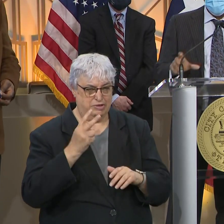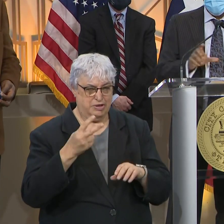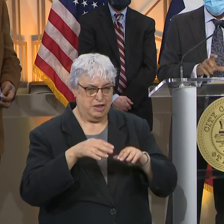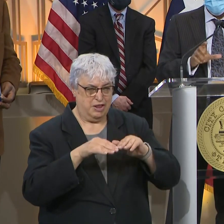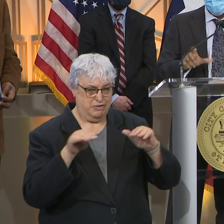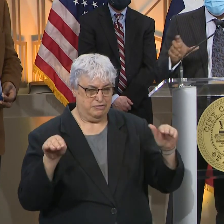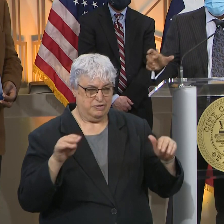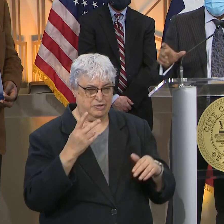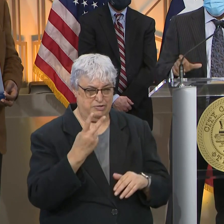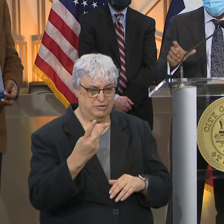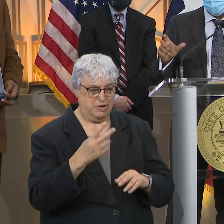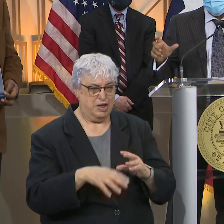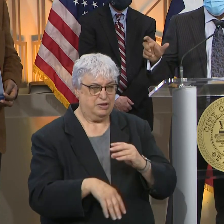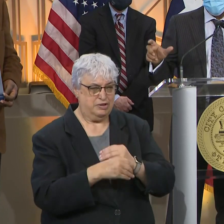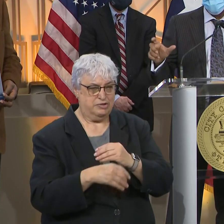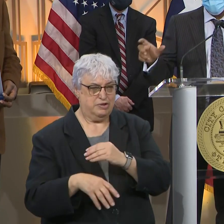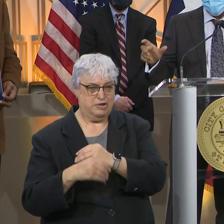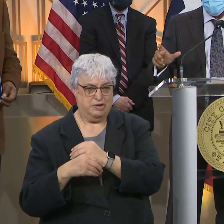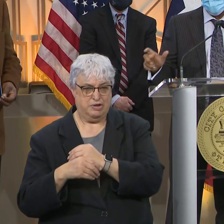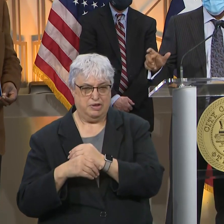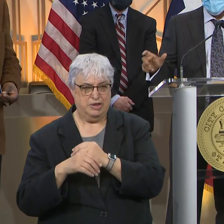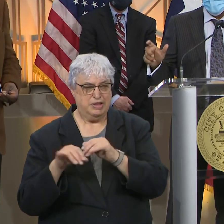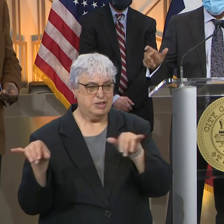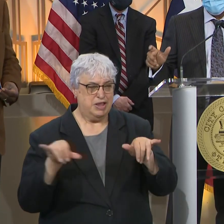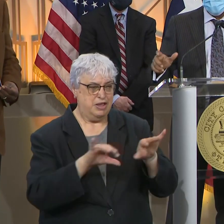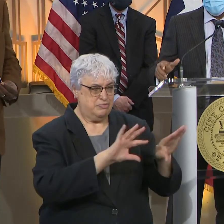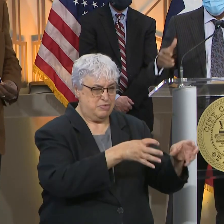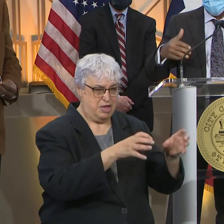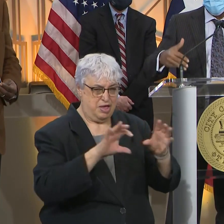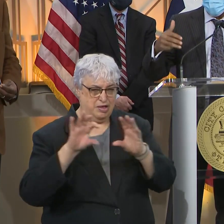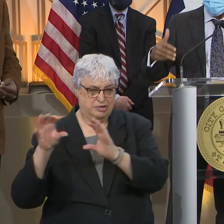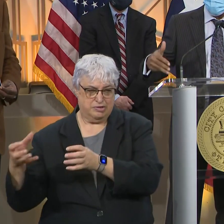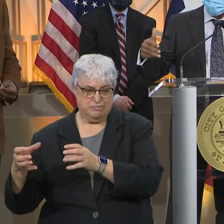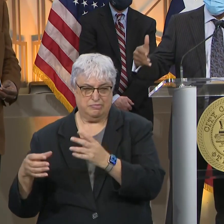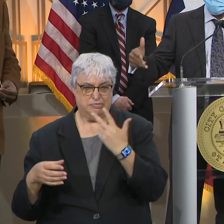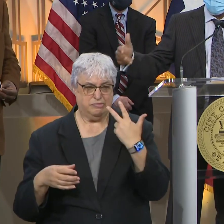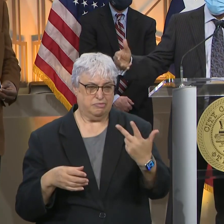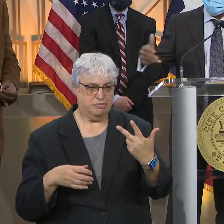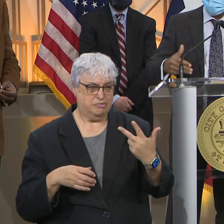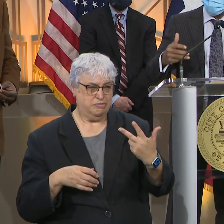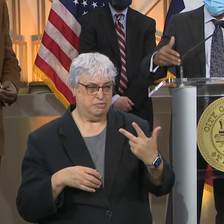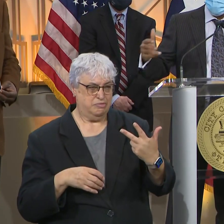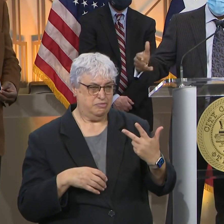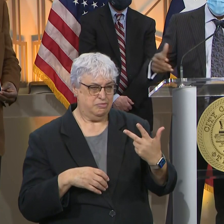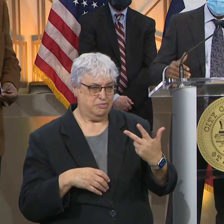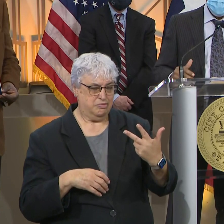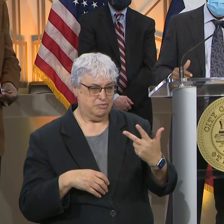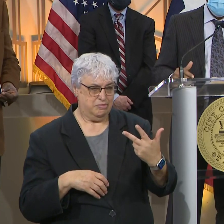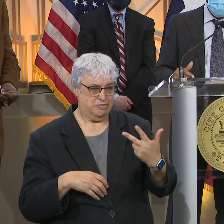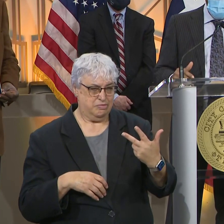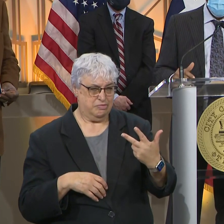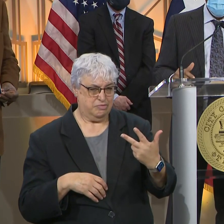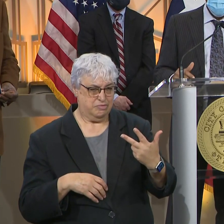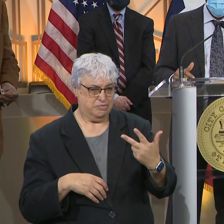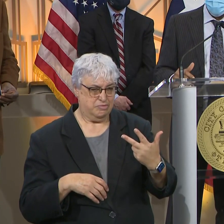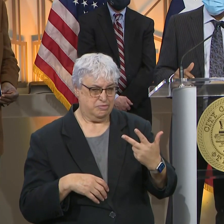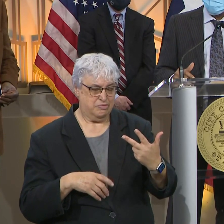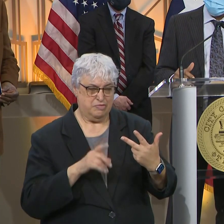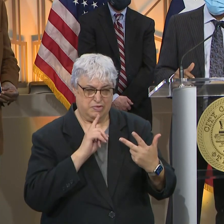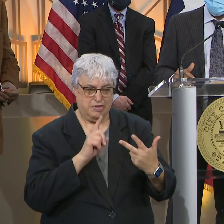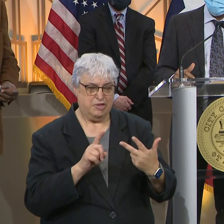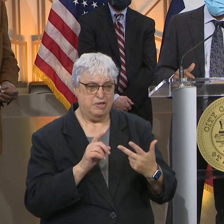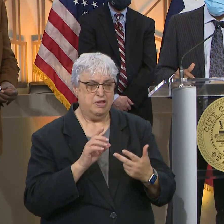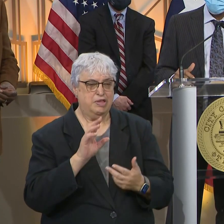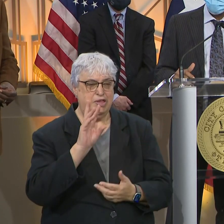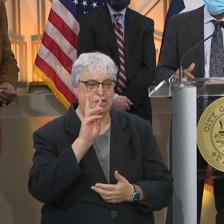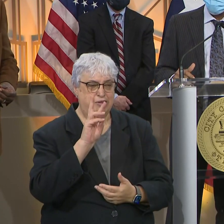level, there were two additional identical parts set up. three different stations and literally over